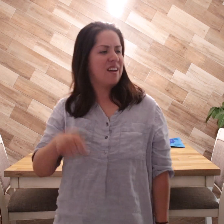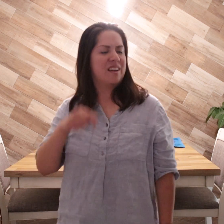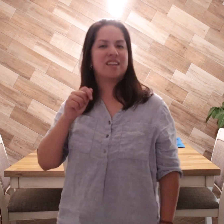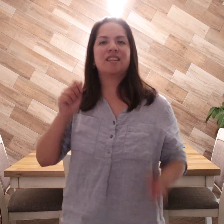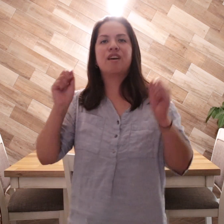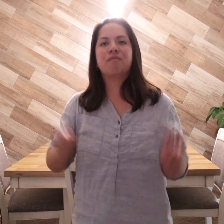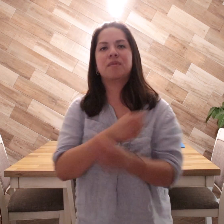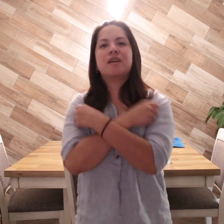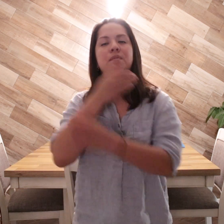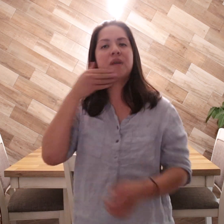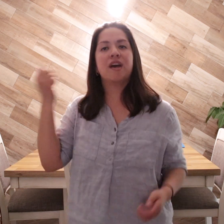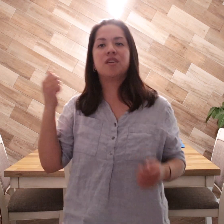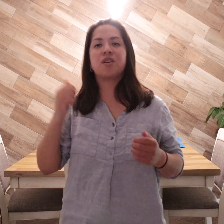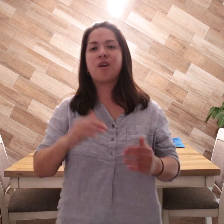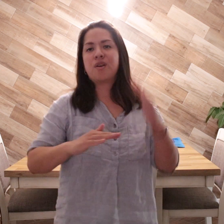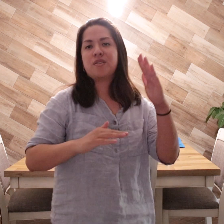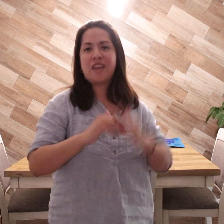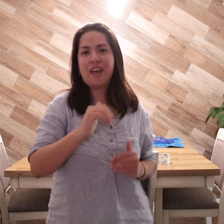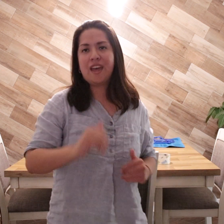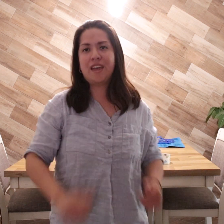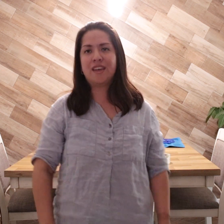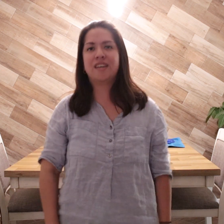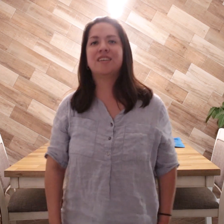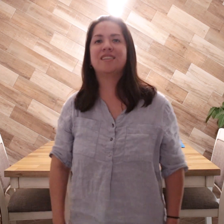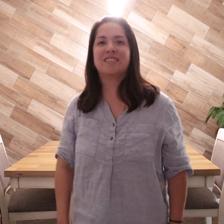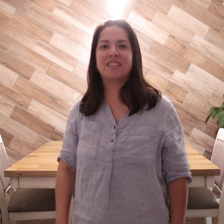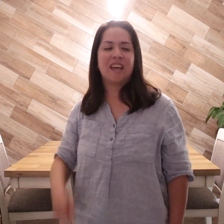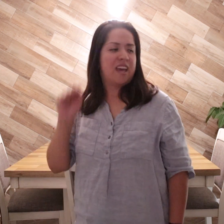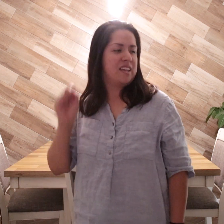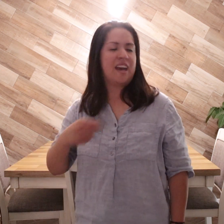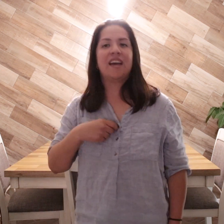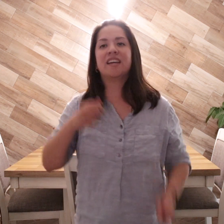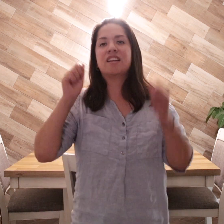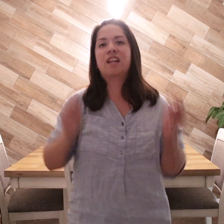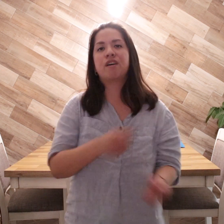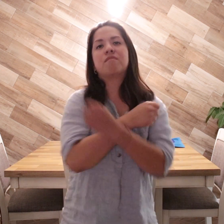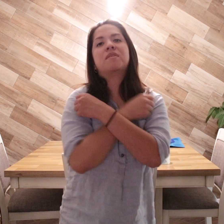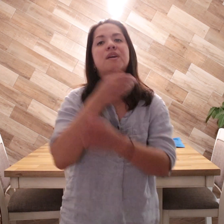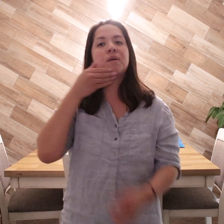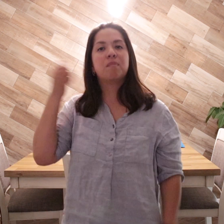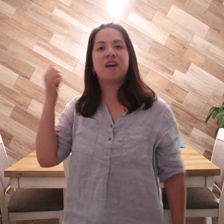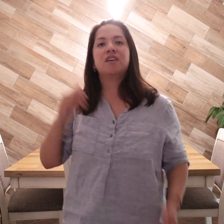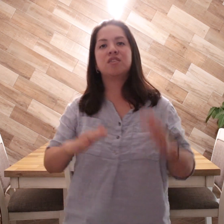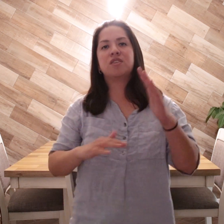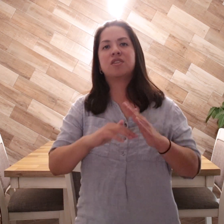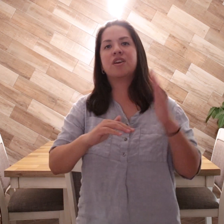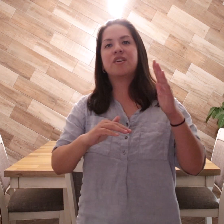can love me better, baby Yeah, I can love me better, baby